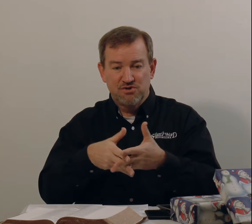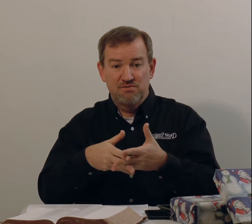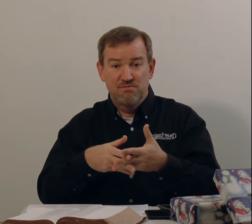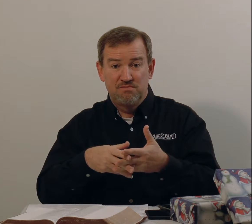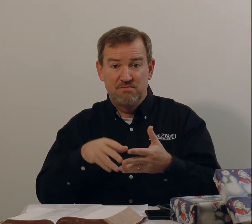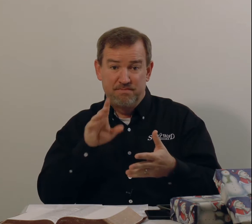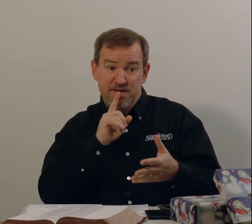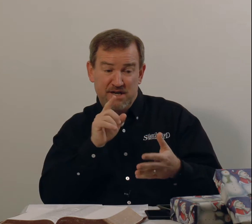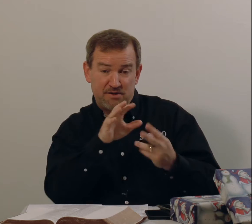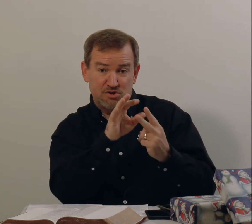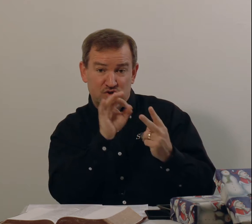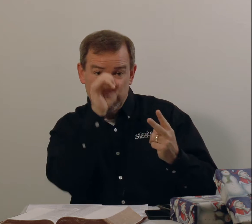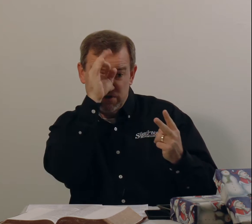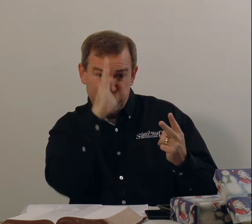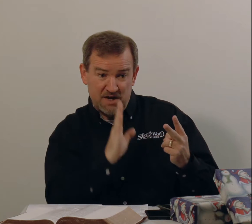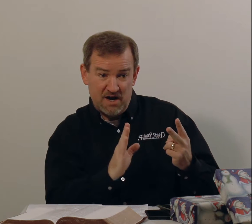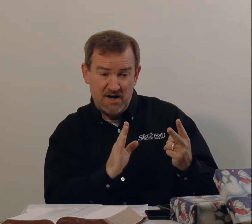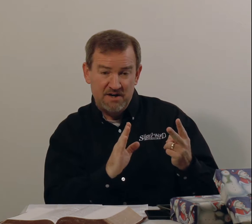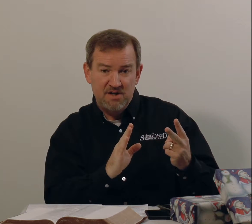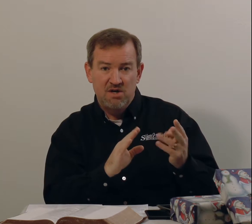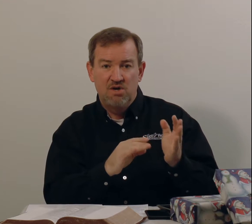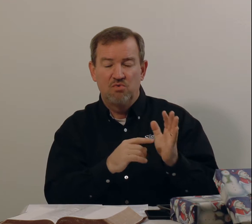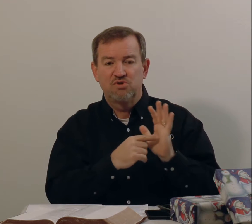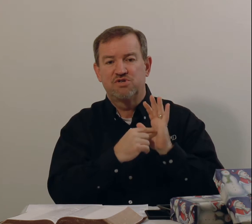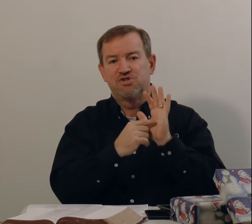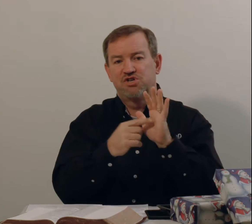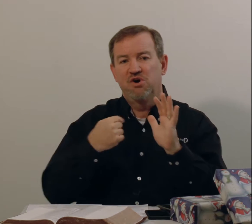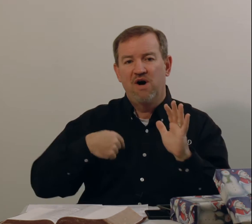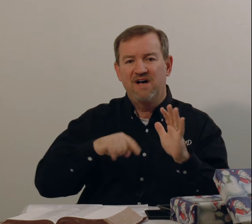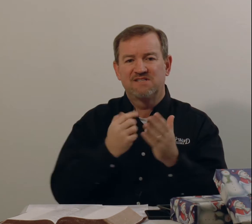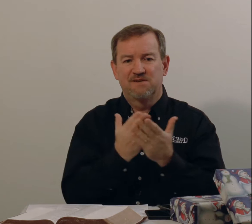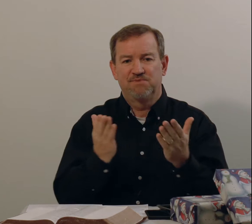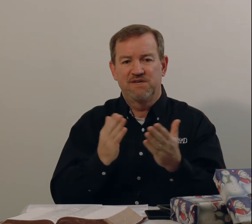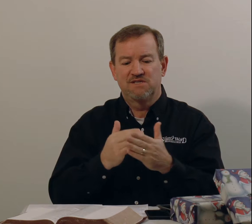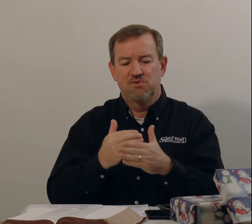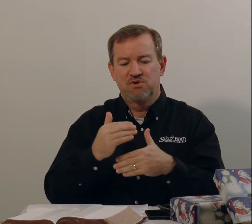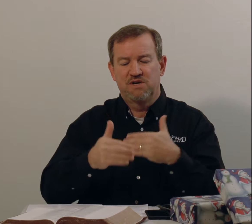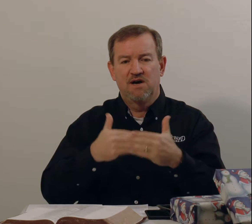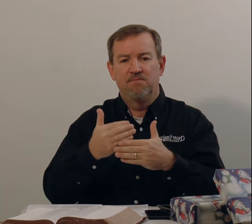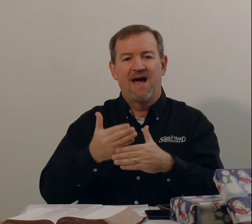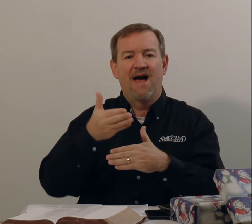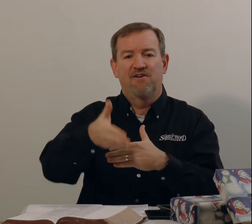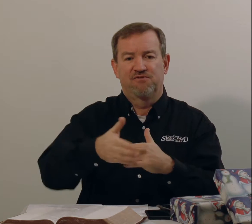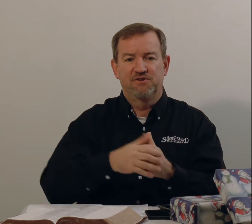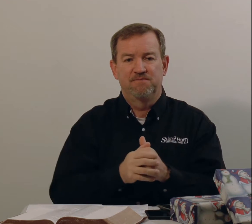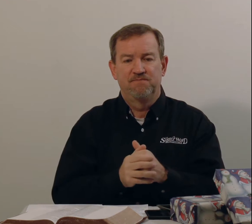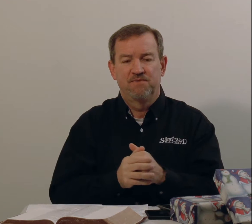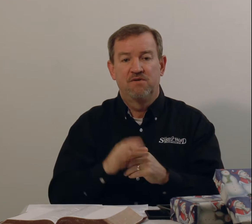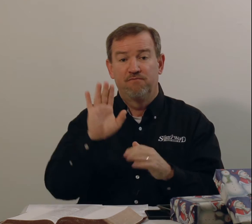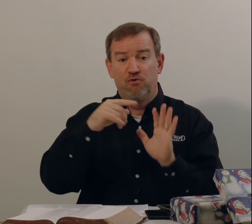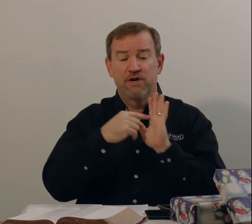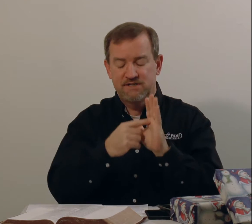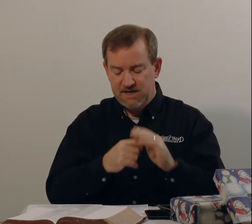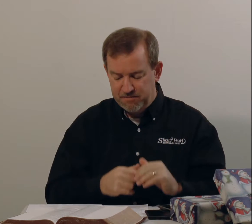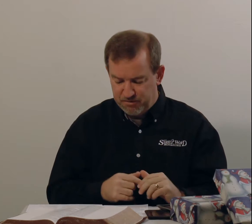being the choice of God was to show us some things that would come after. For example,